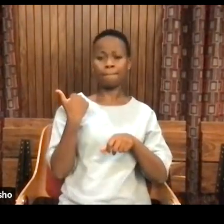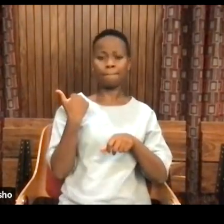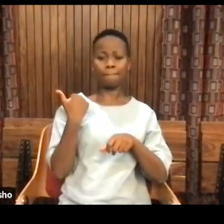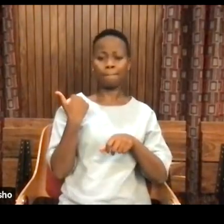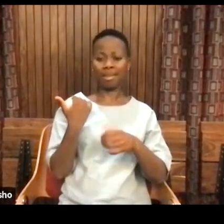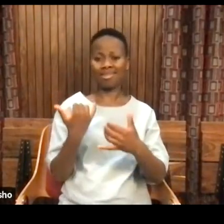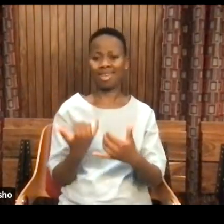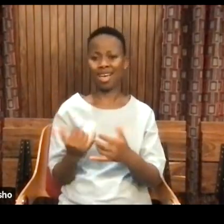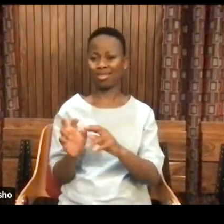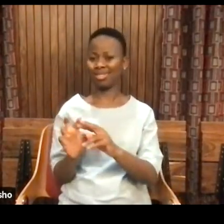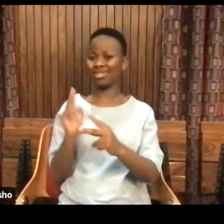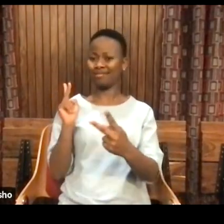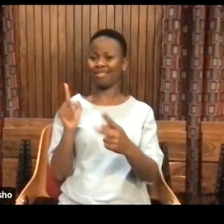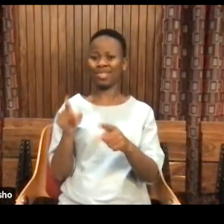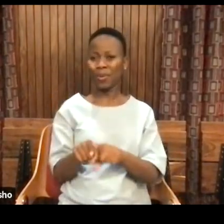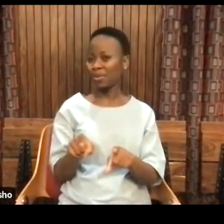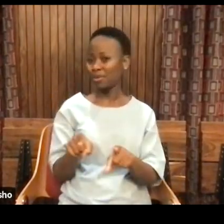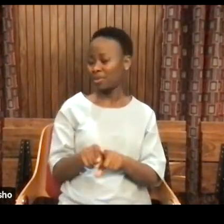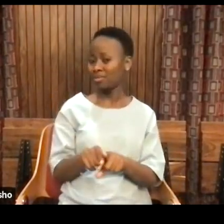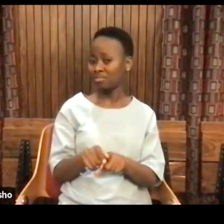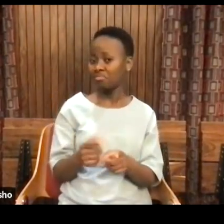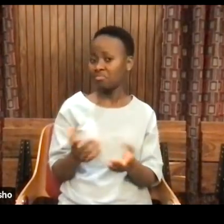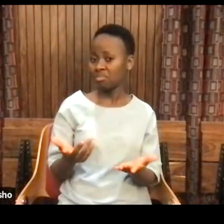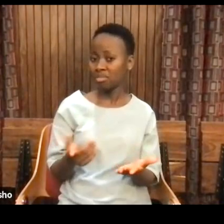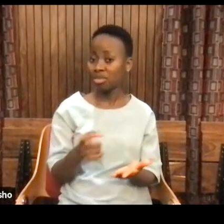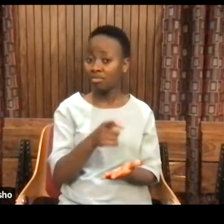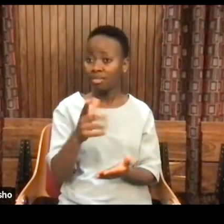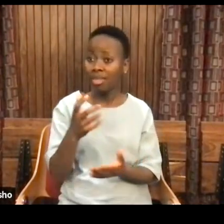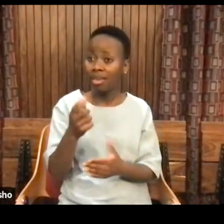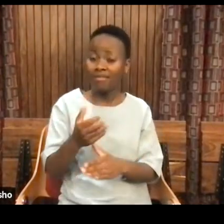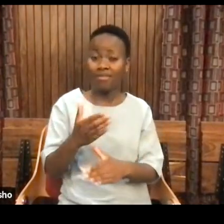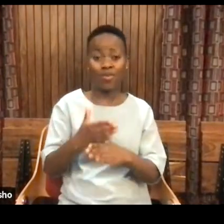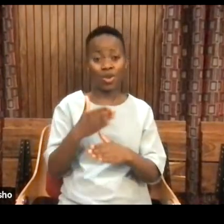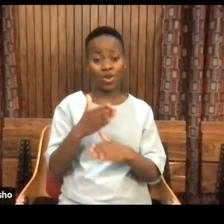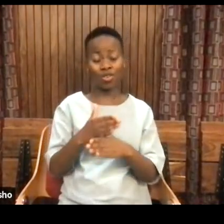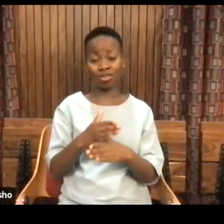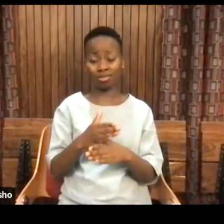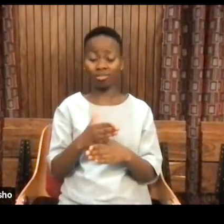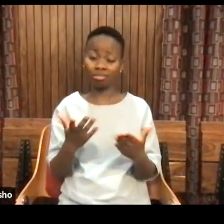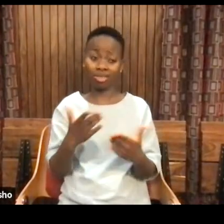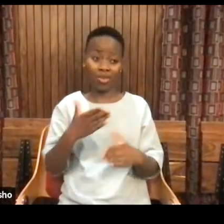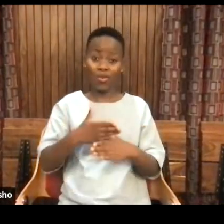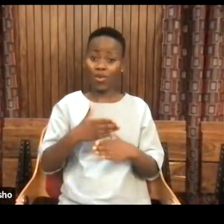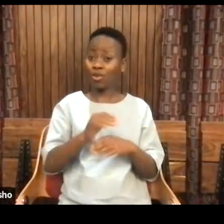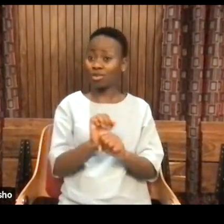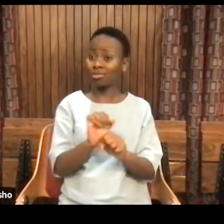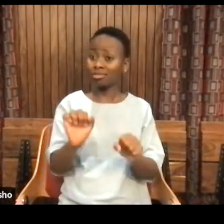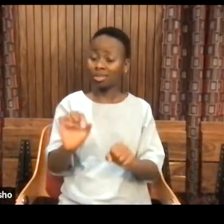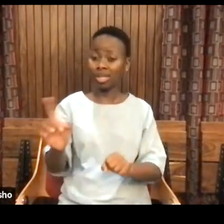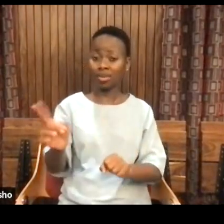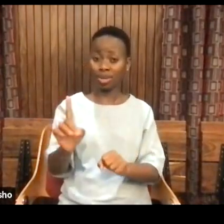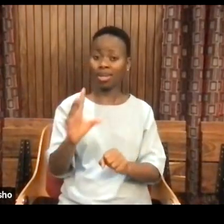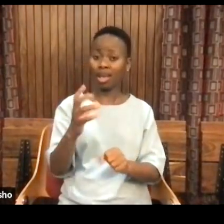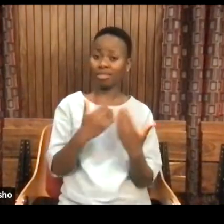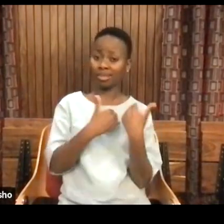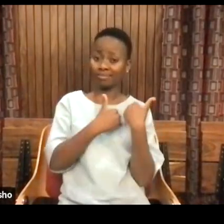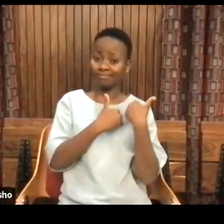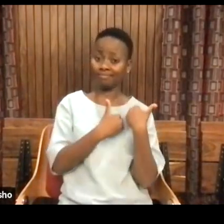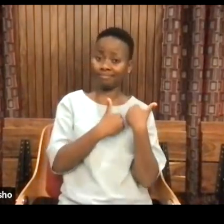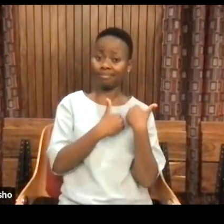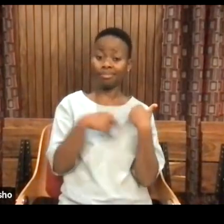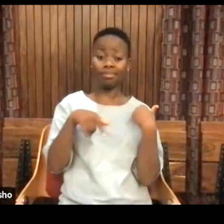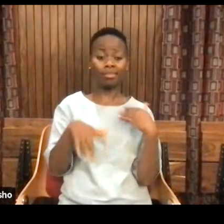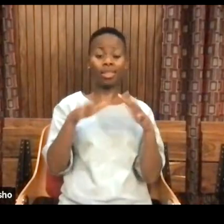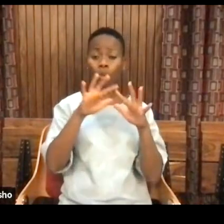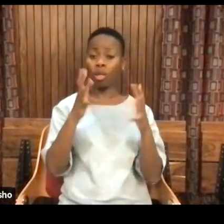And that means that we have a task, a task on our very small planet,